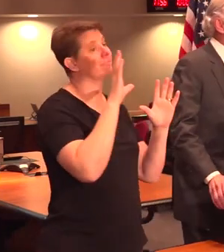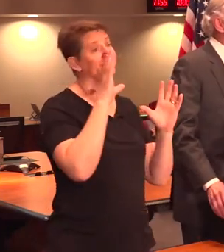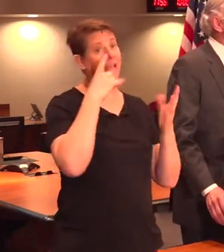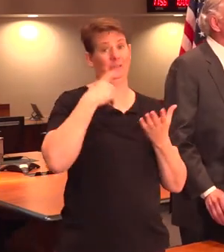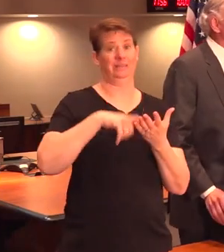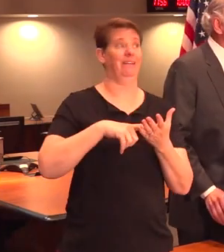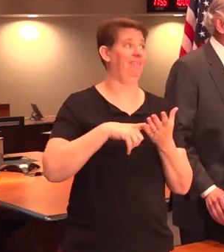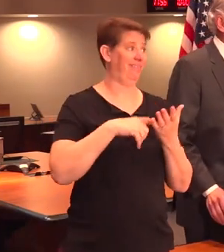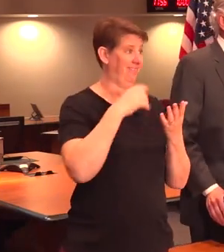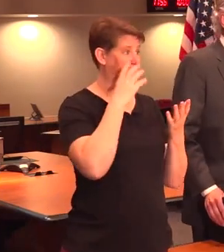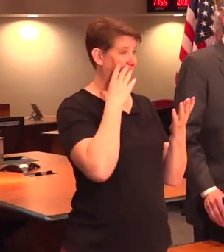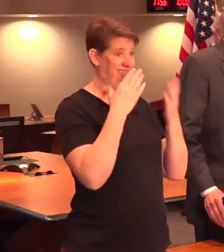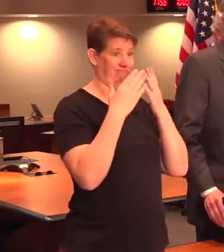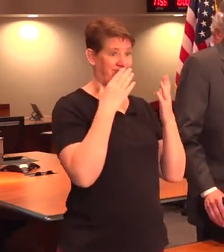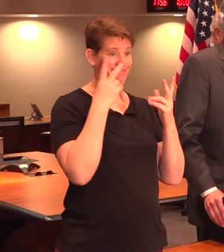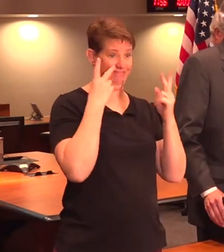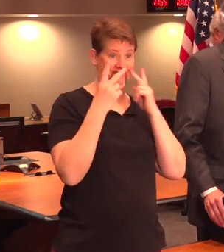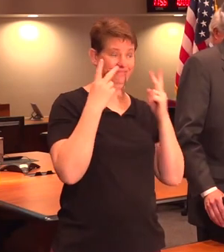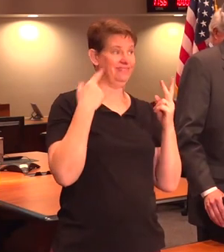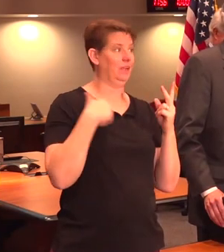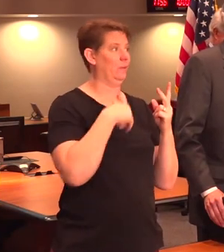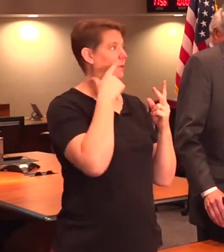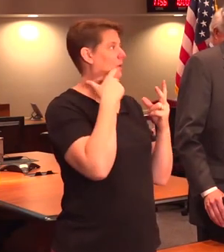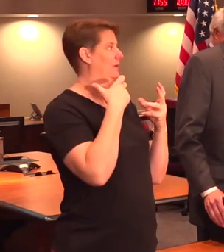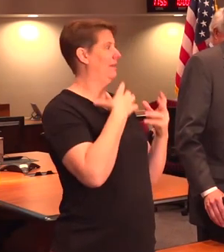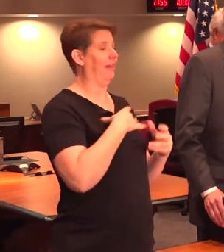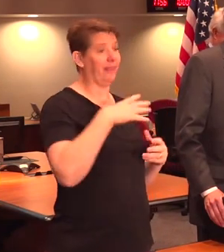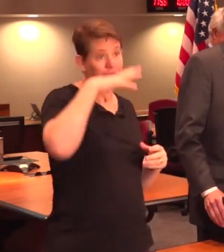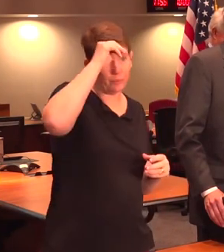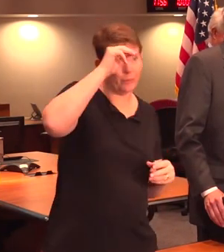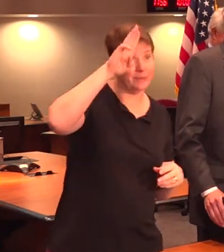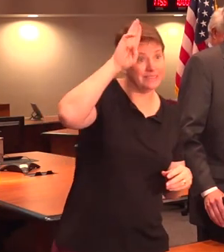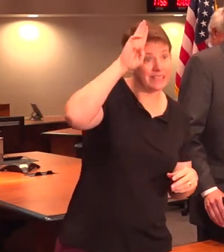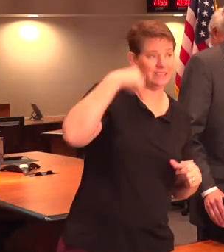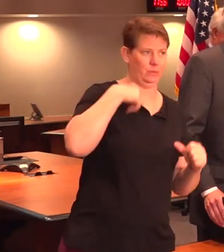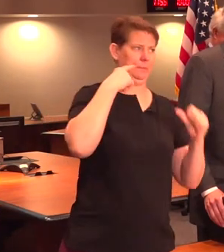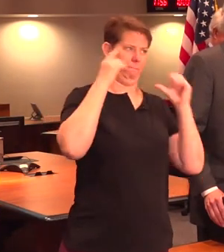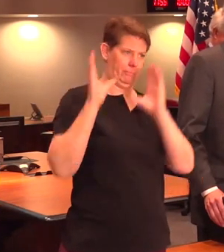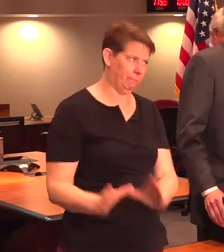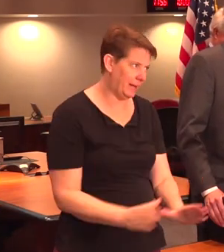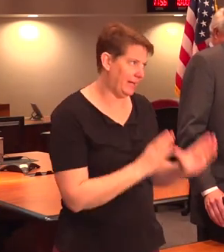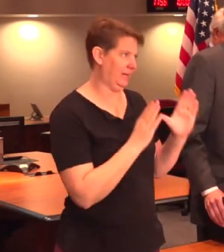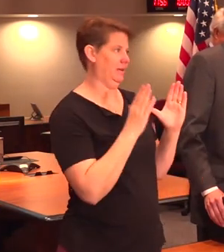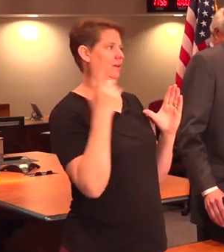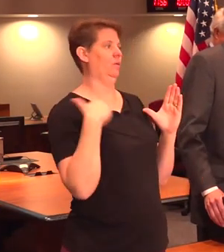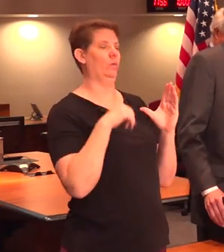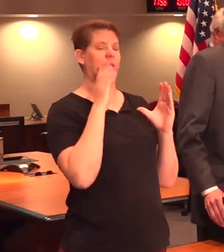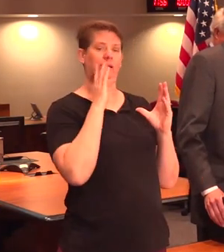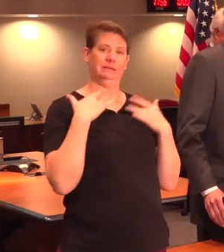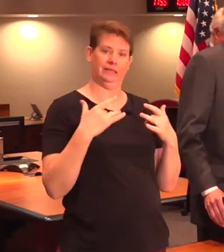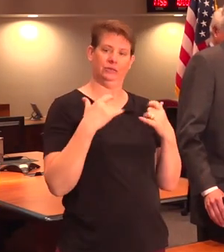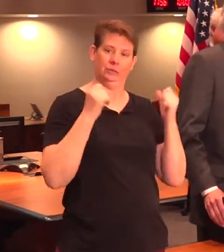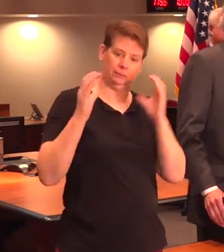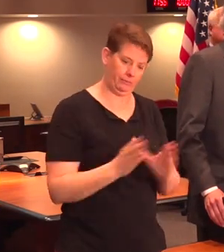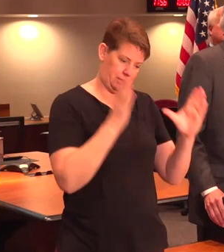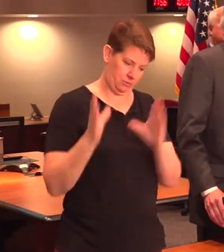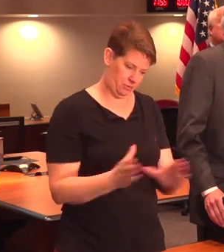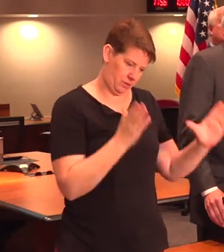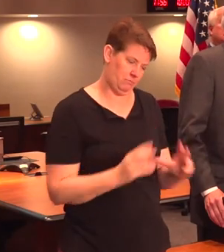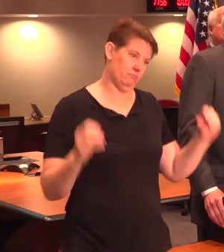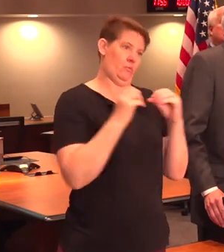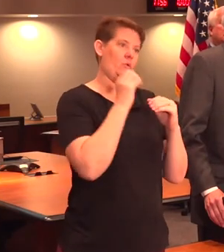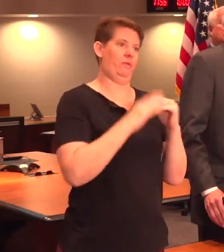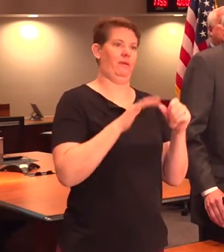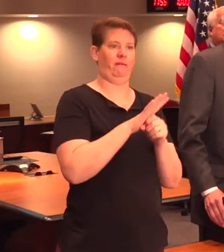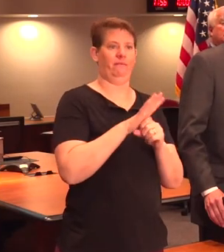all can tell, we were like the Boy Scouts. We're prepared, and we believe in over-preparedness, and that's why we